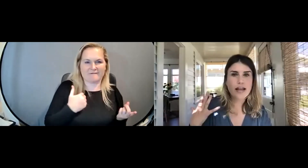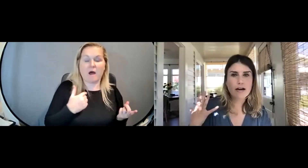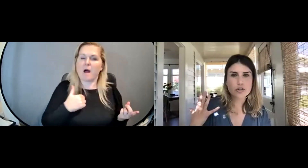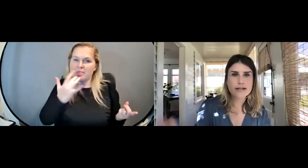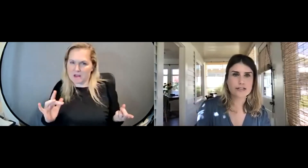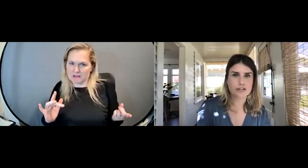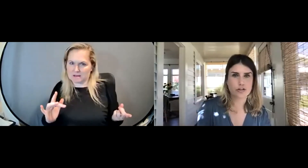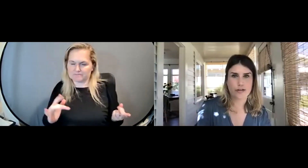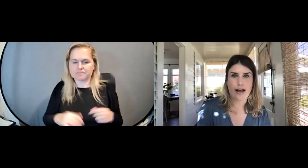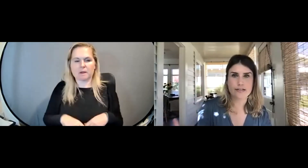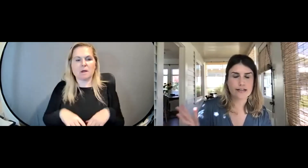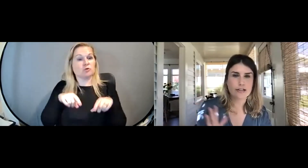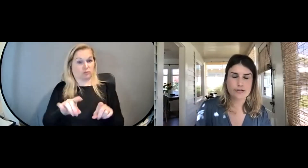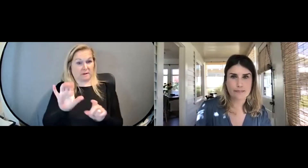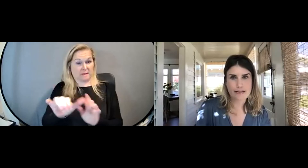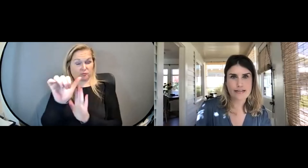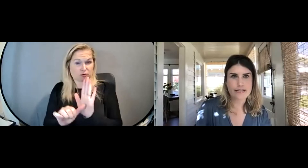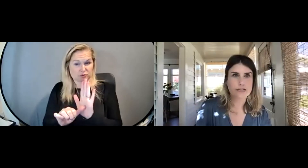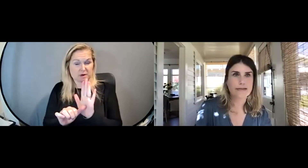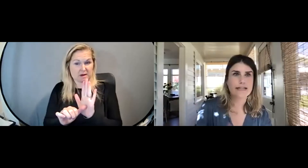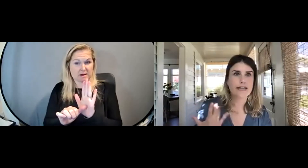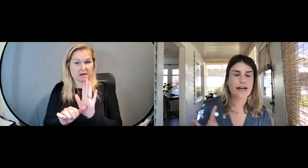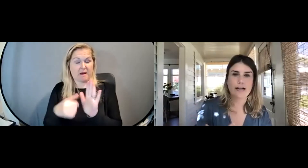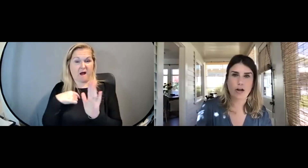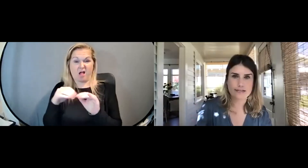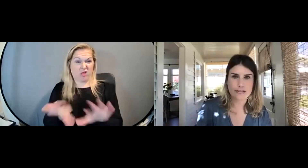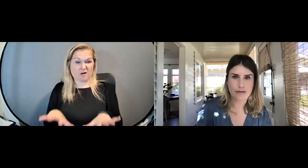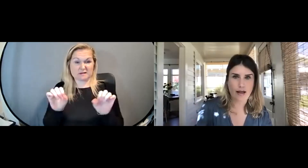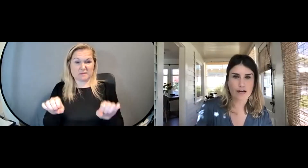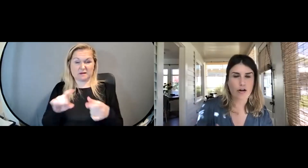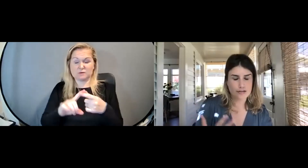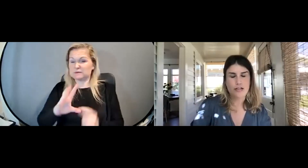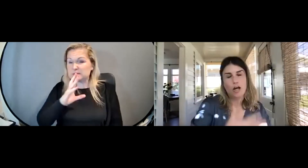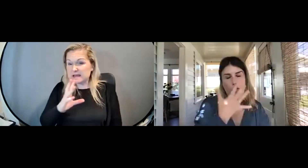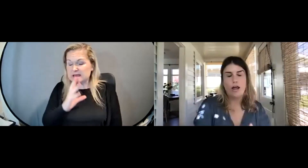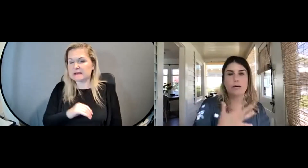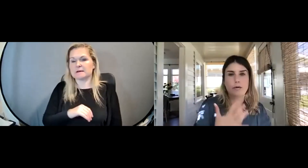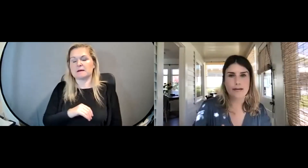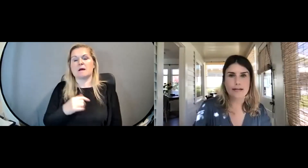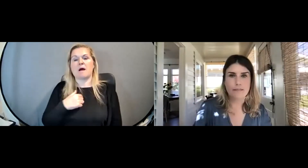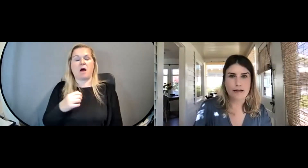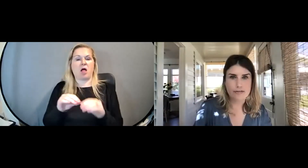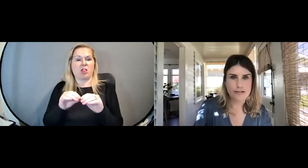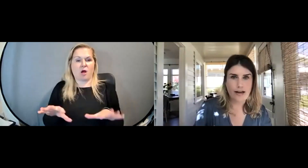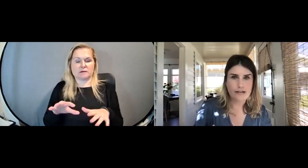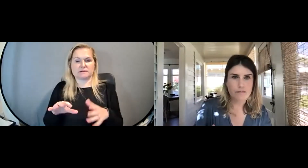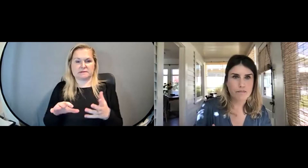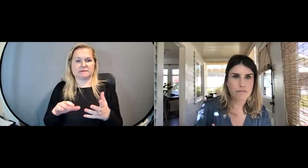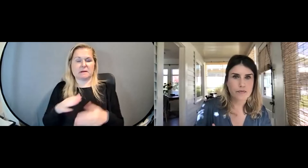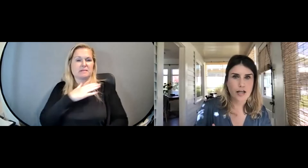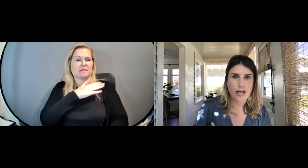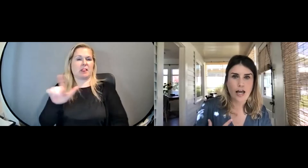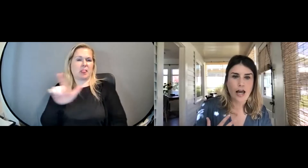And now, during the surgery, I did lose the ability to speak, and I lost a lot of mobility on my left side.